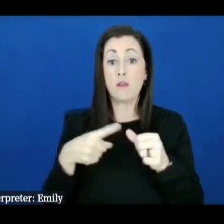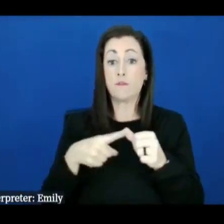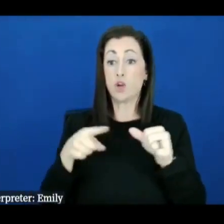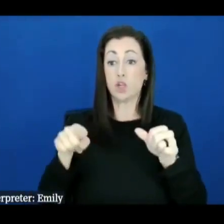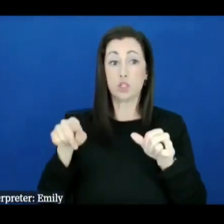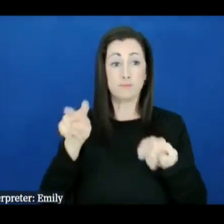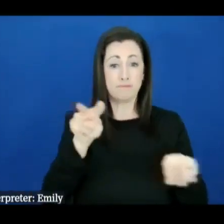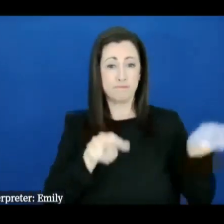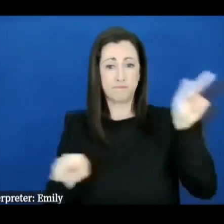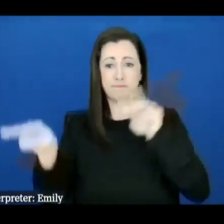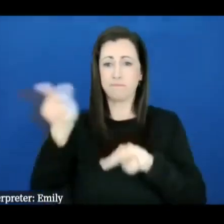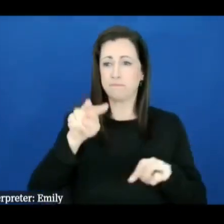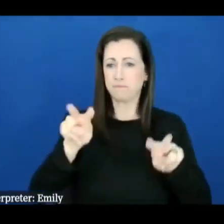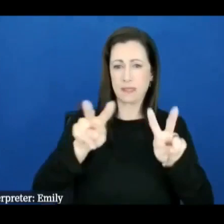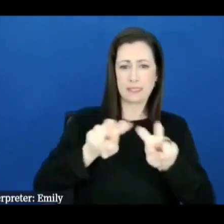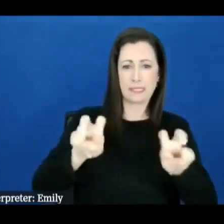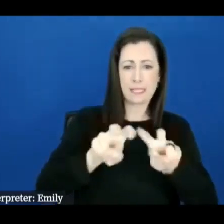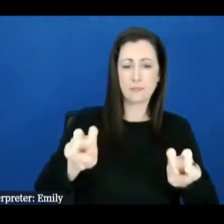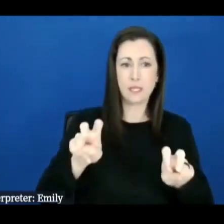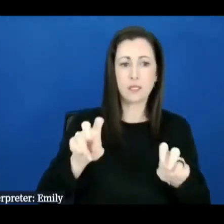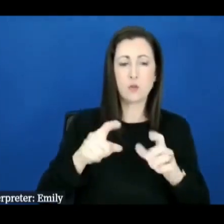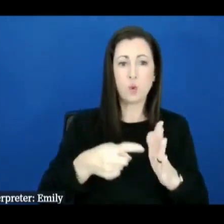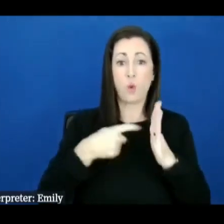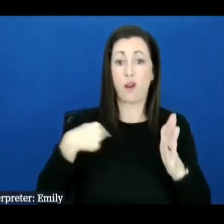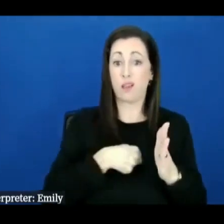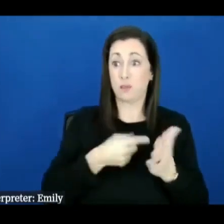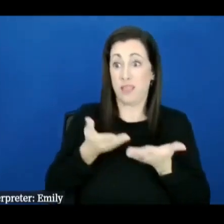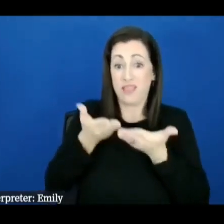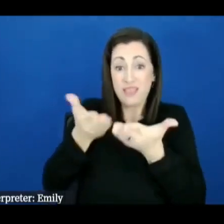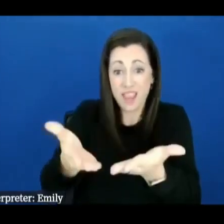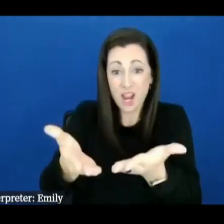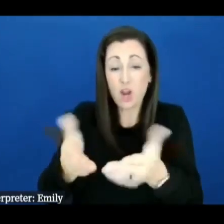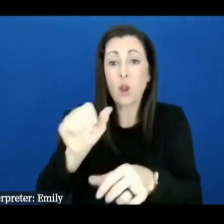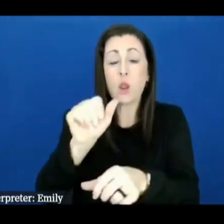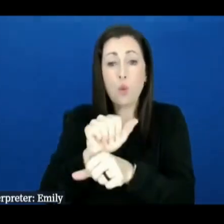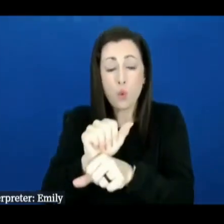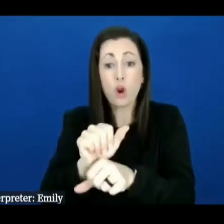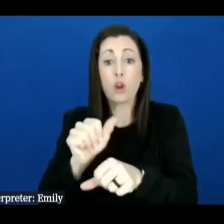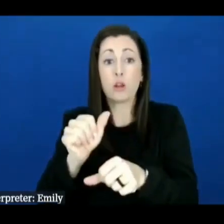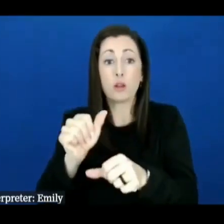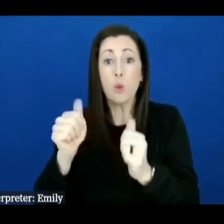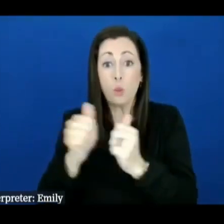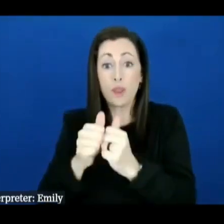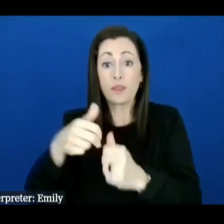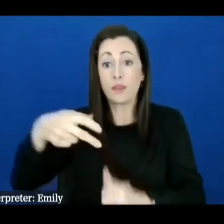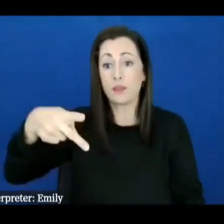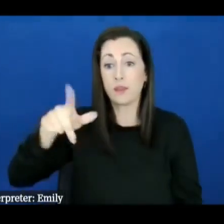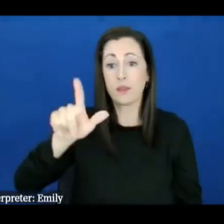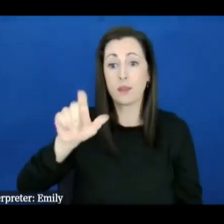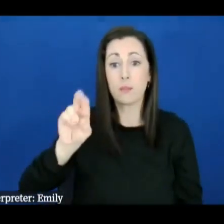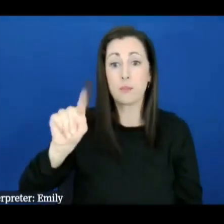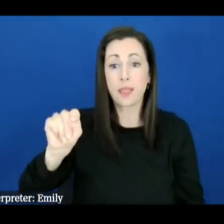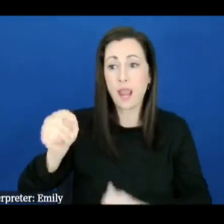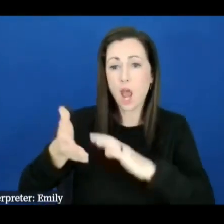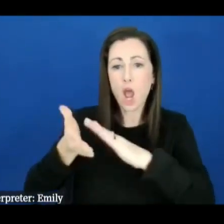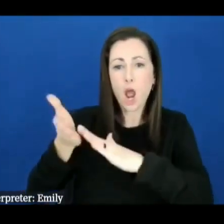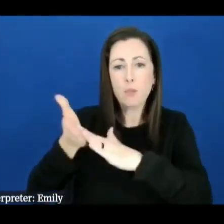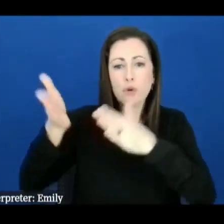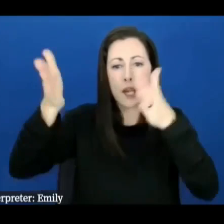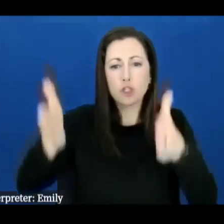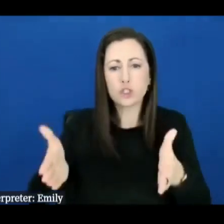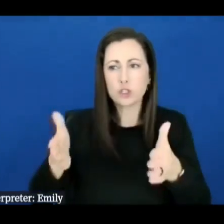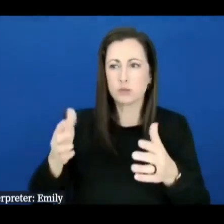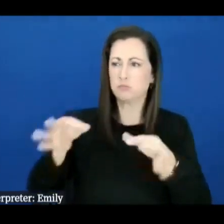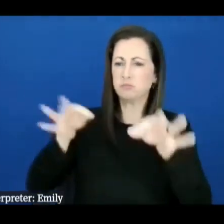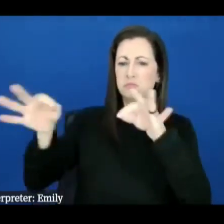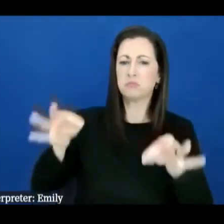you know we had to get on the ground and work with no kidding the the plant operators how does this plant operate how does the system work um